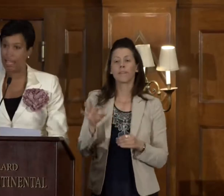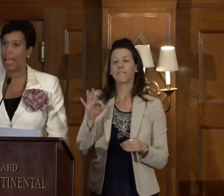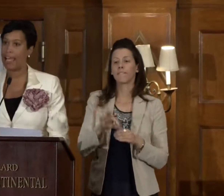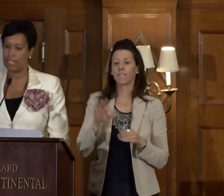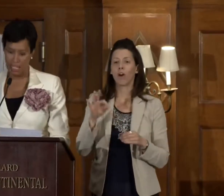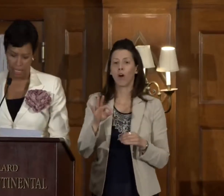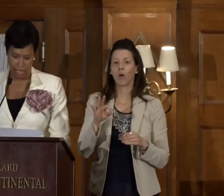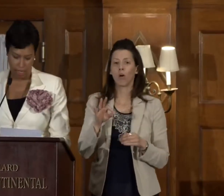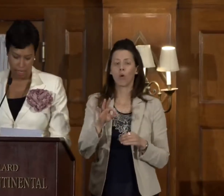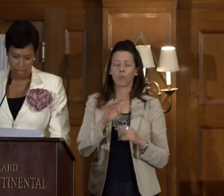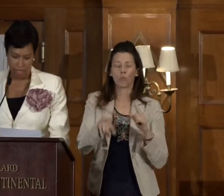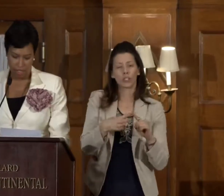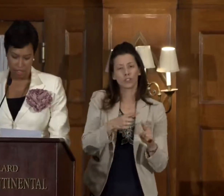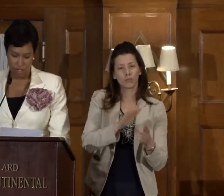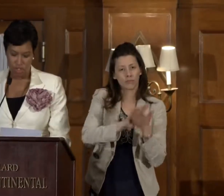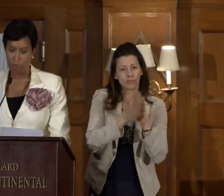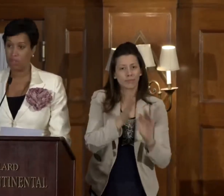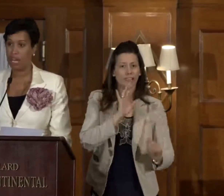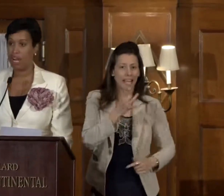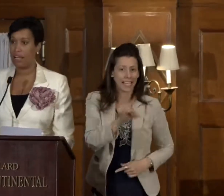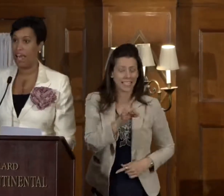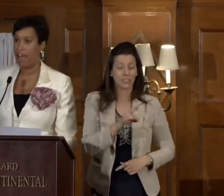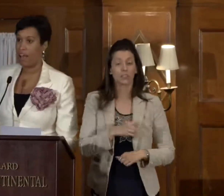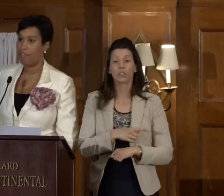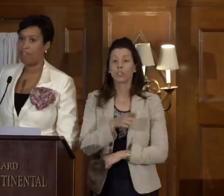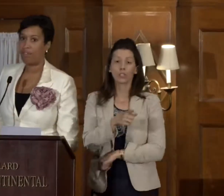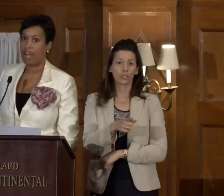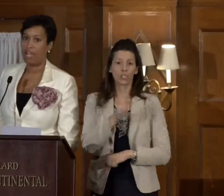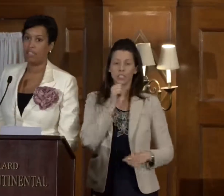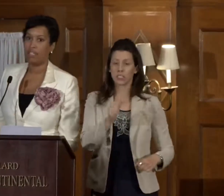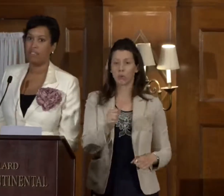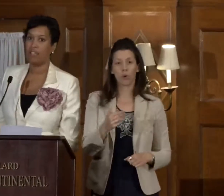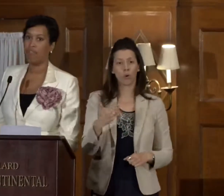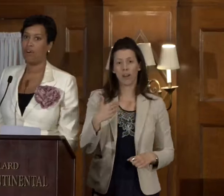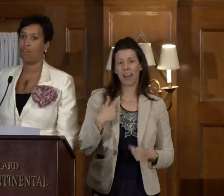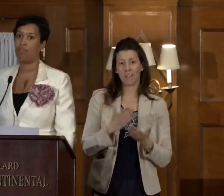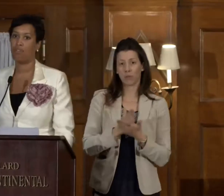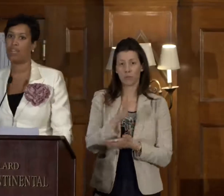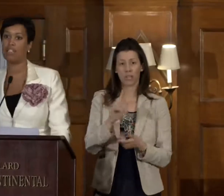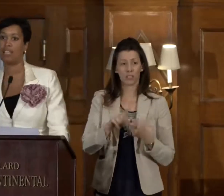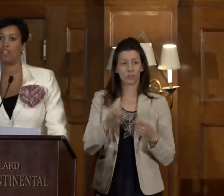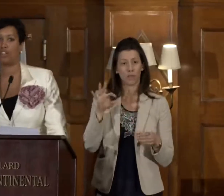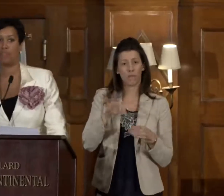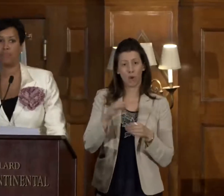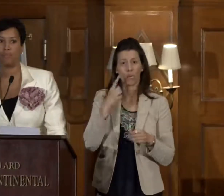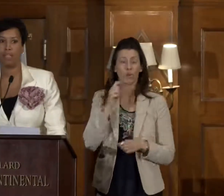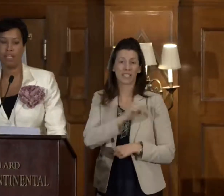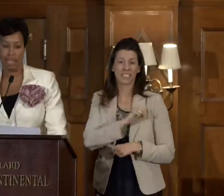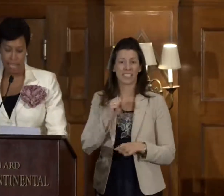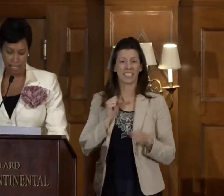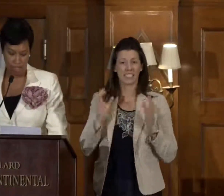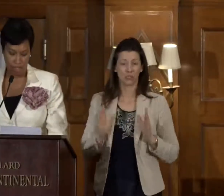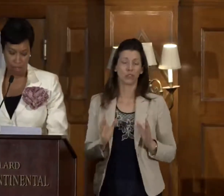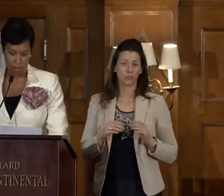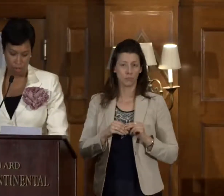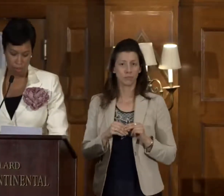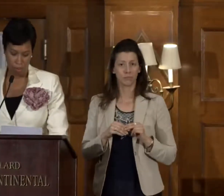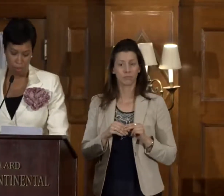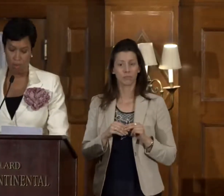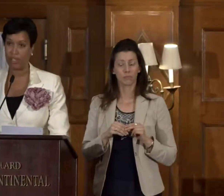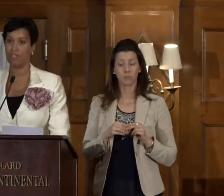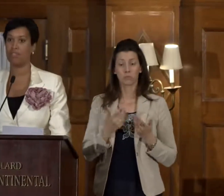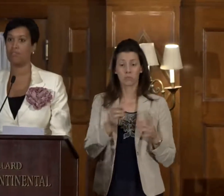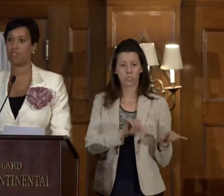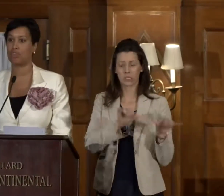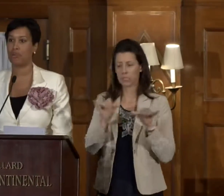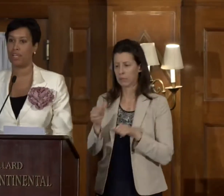turns 18, she will not have the right to vote for a senator, like a girl